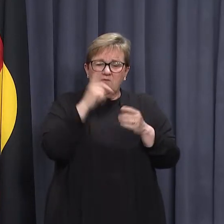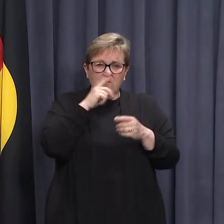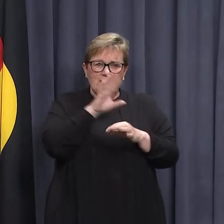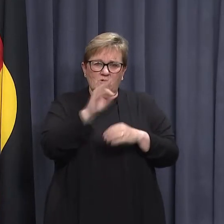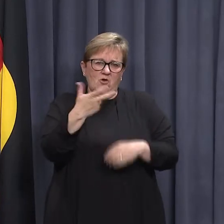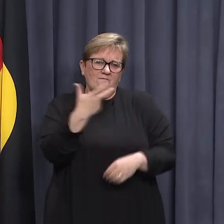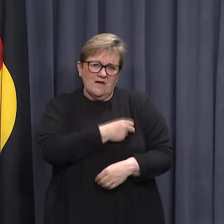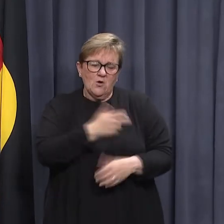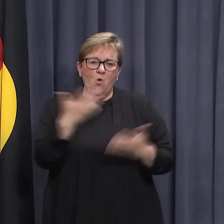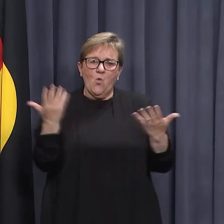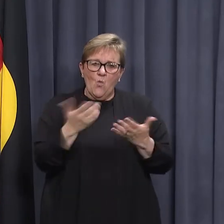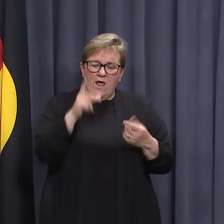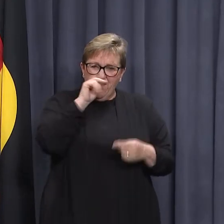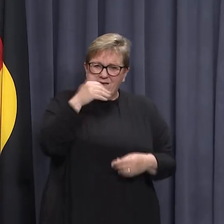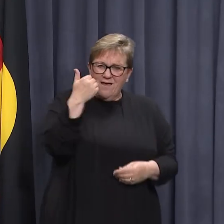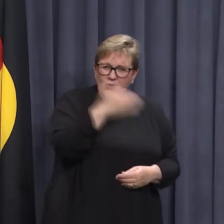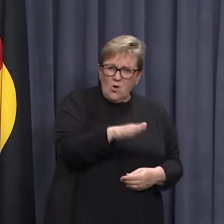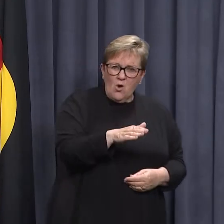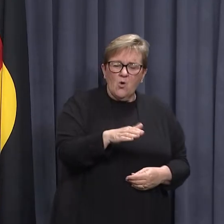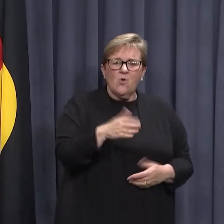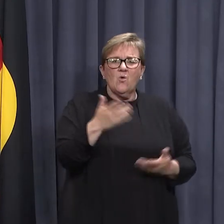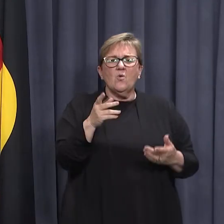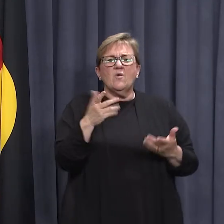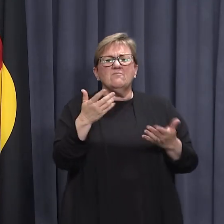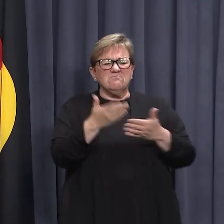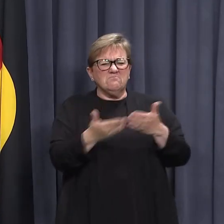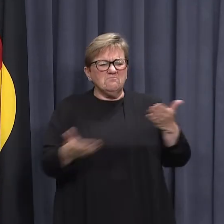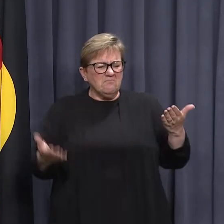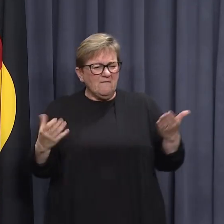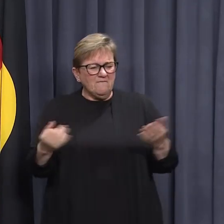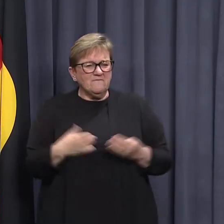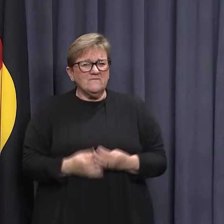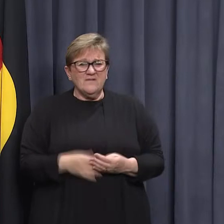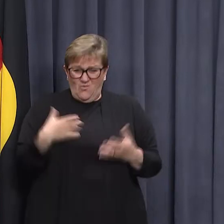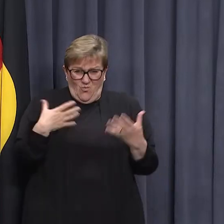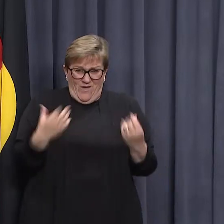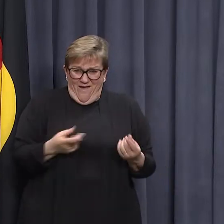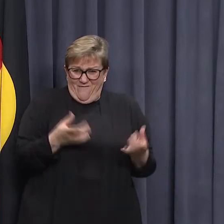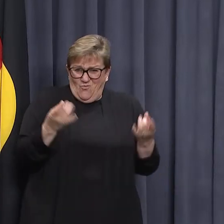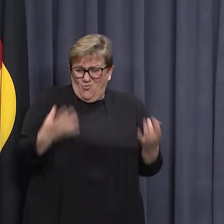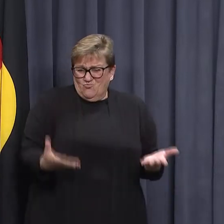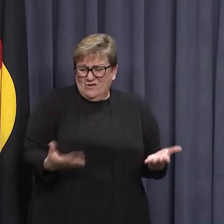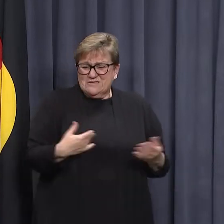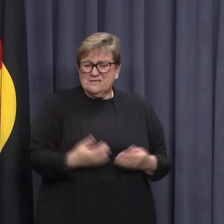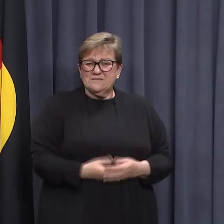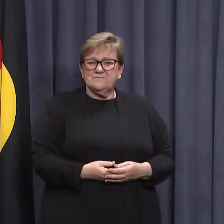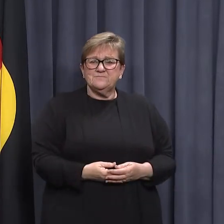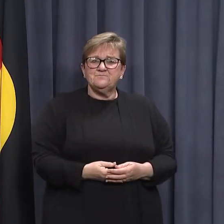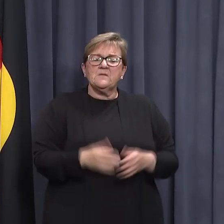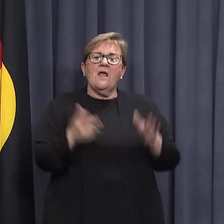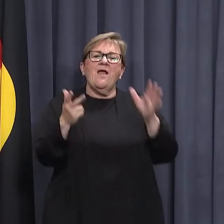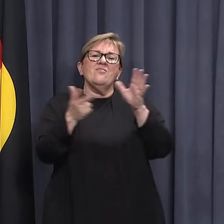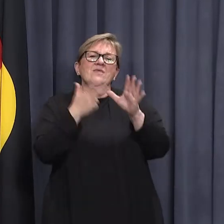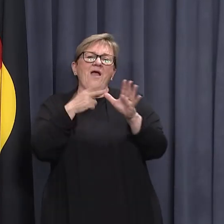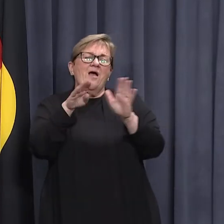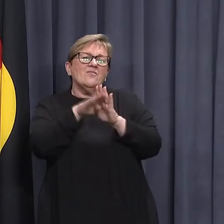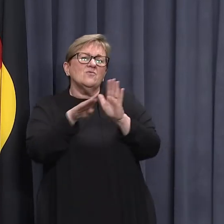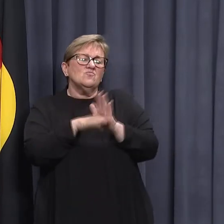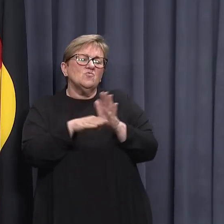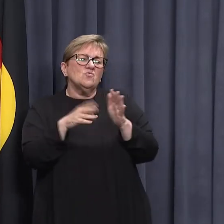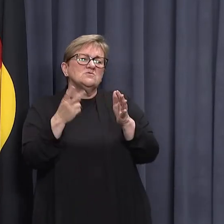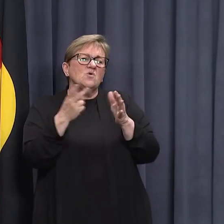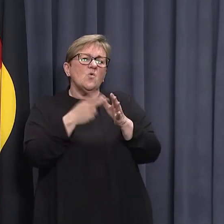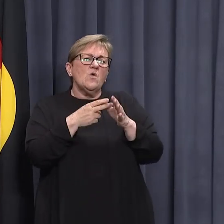unvaccinated about when and where they can go and at what points in time and so forth. So we already have a range of those measures in place. The other measures around